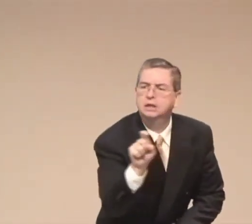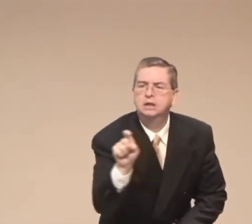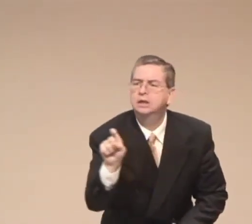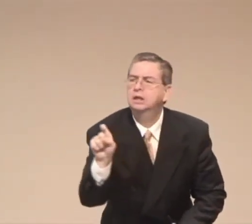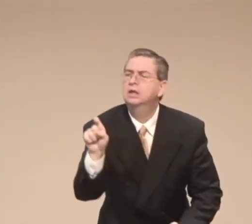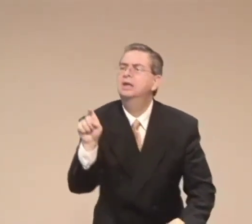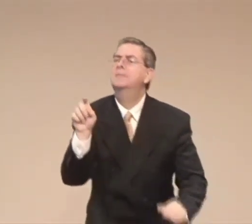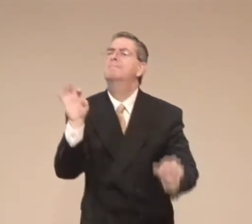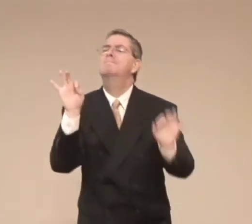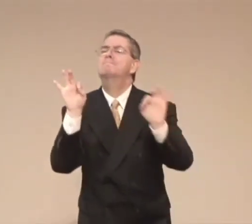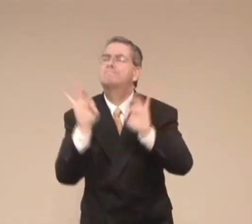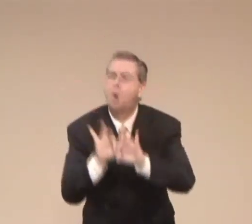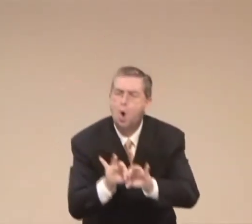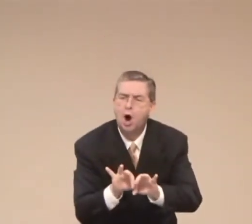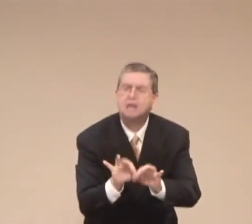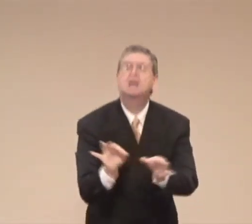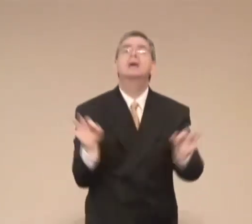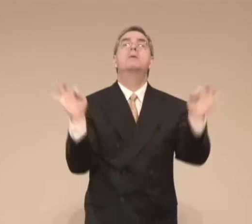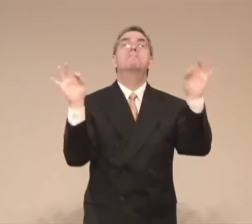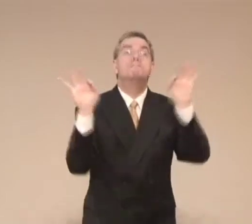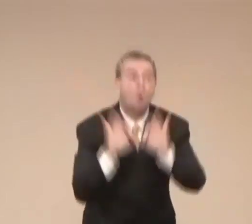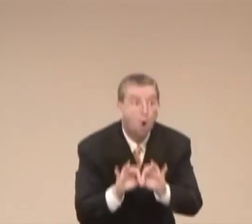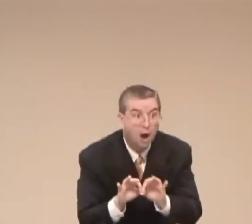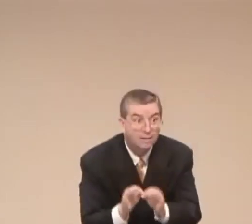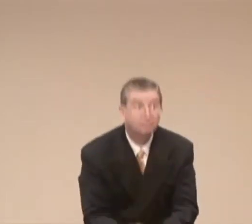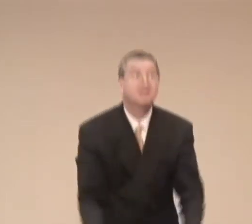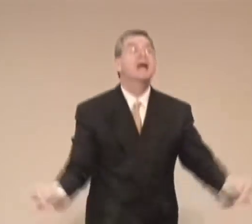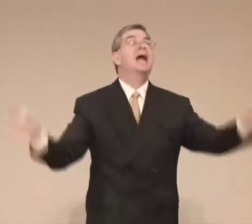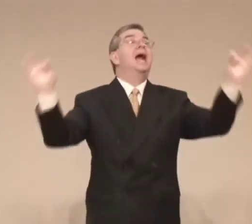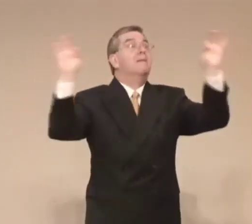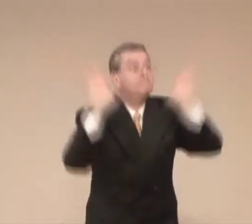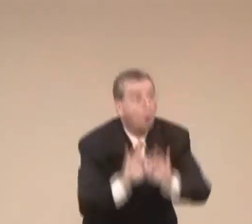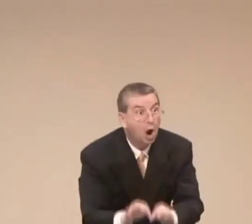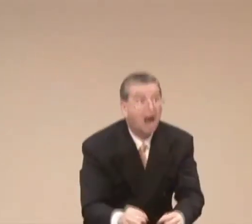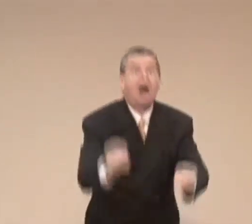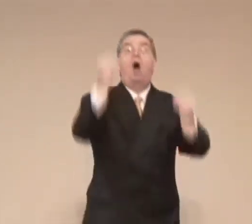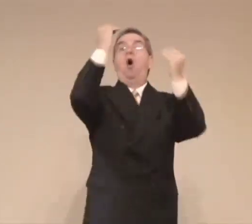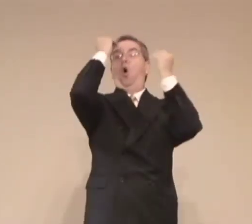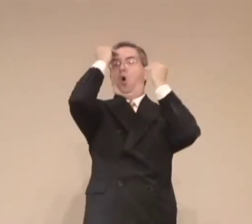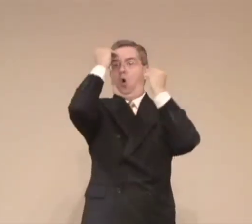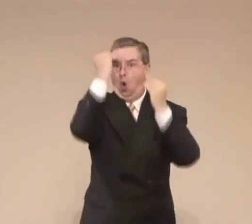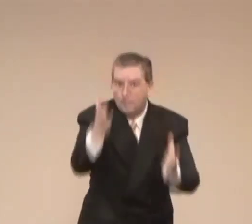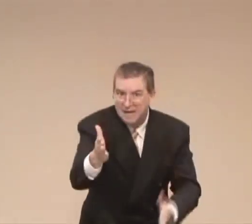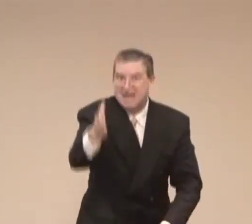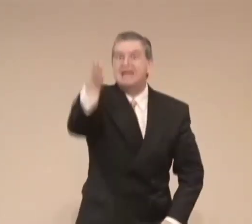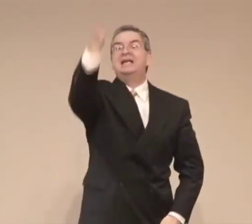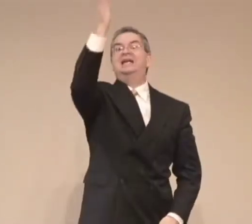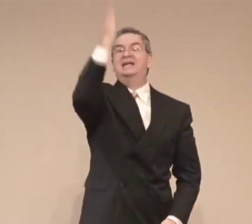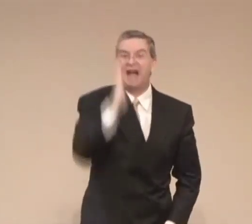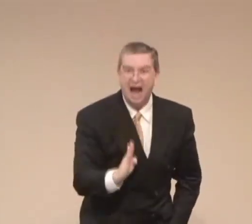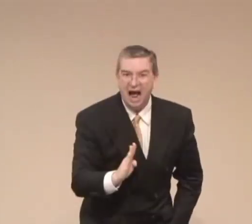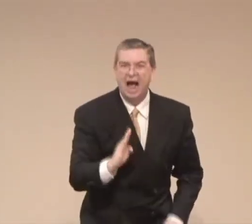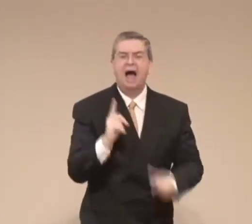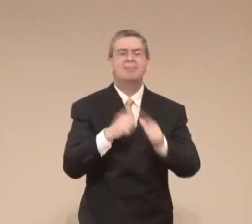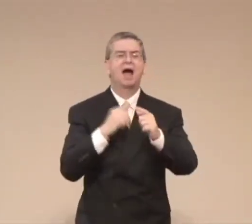with your level of education. It is critical that we obey